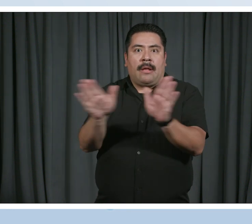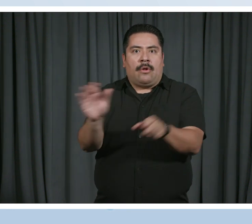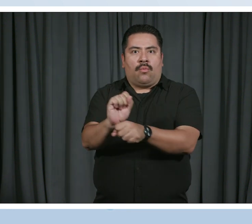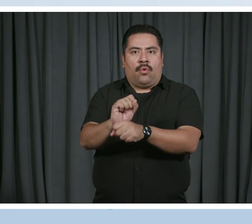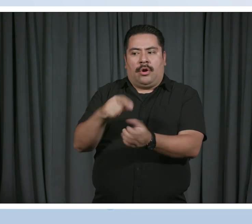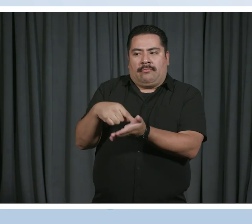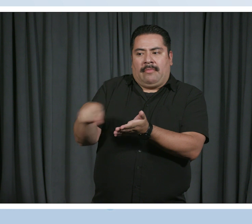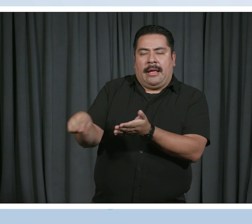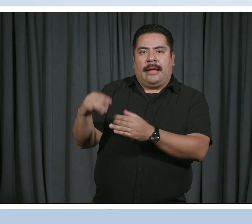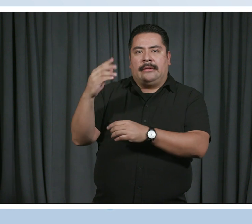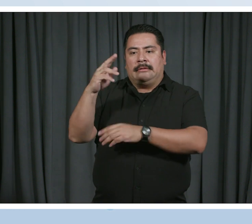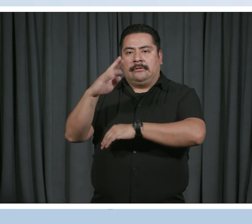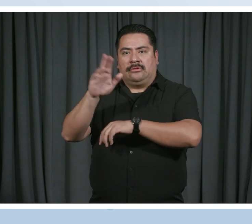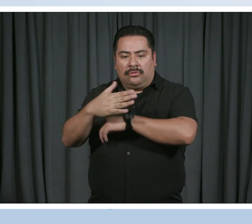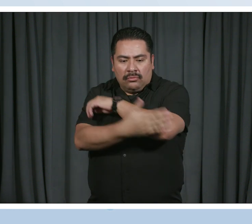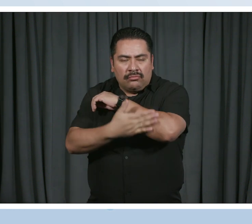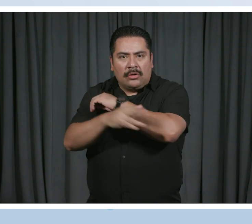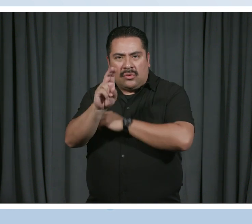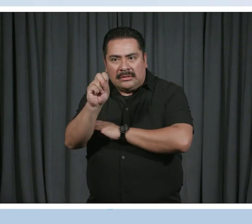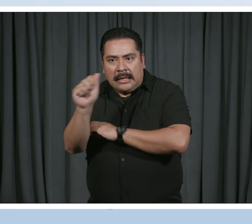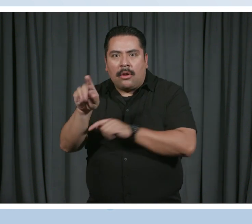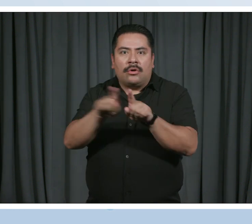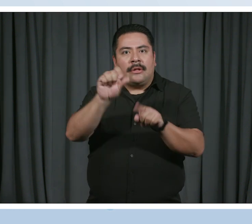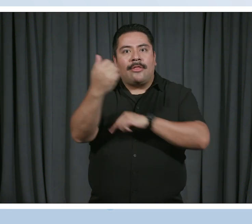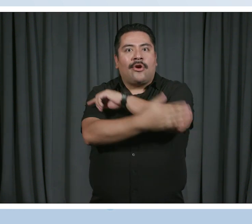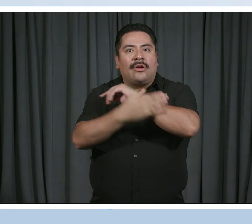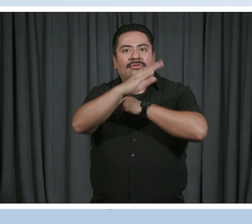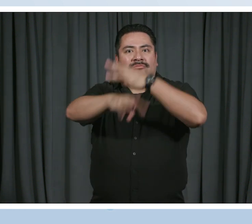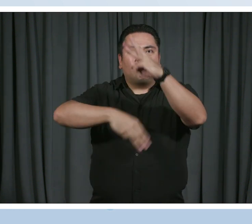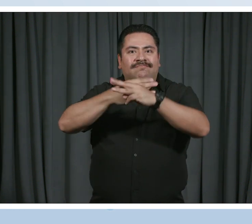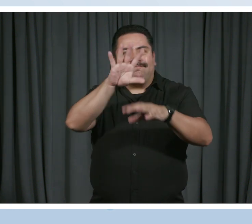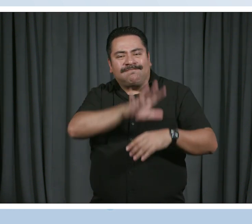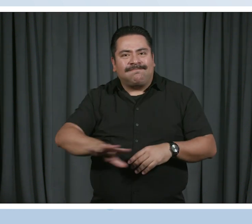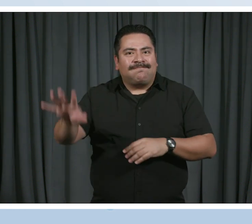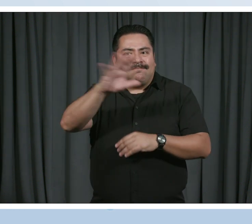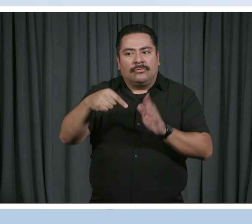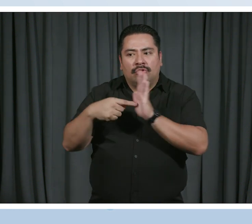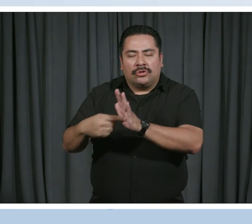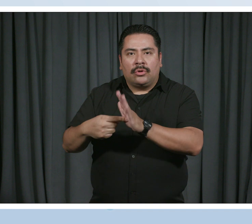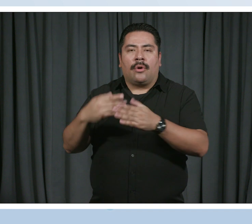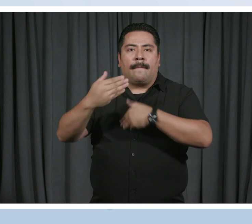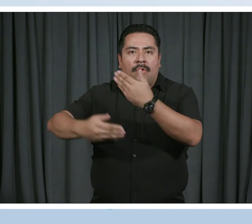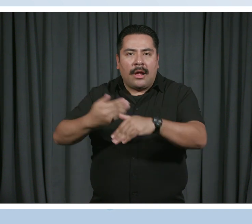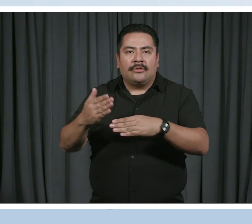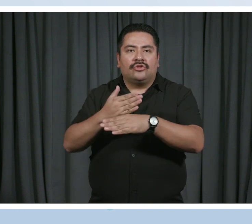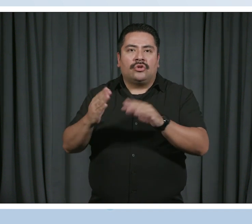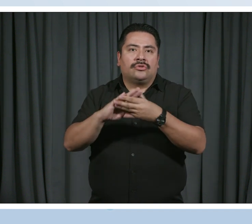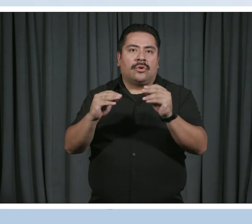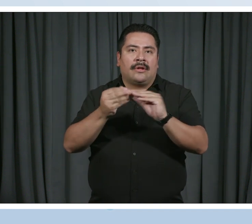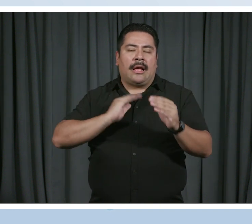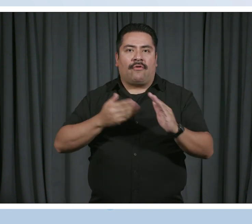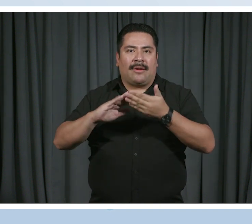and internationally to recognize cultural achievements, acknowledgements of progress, and to share the stories of our communities.